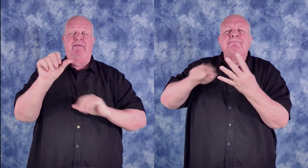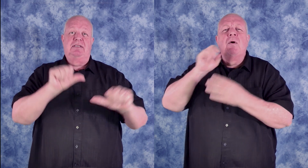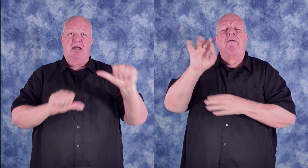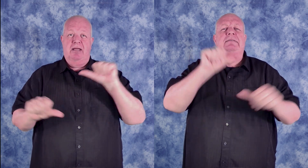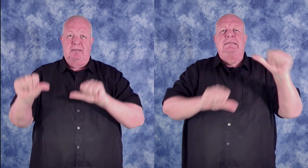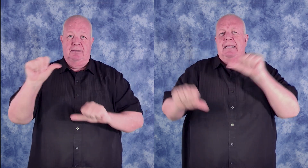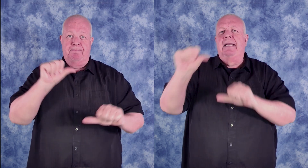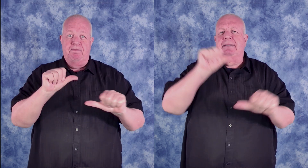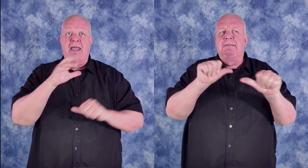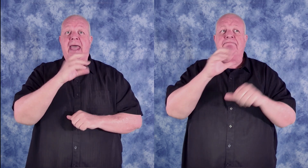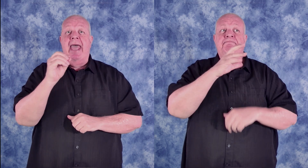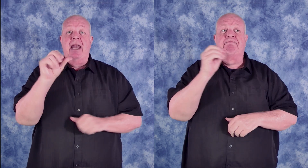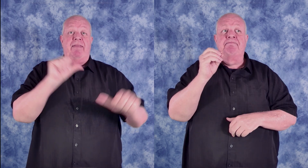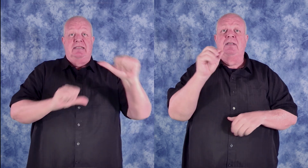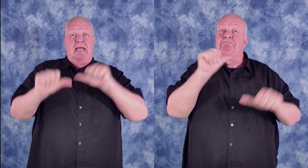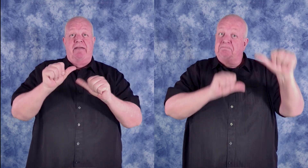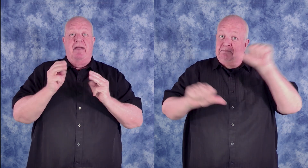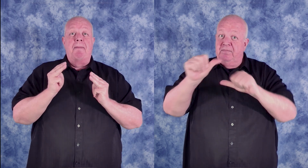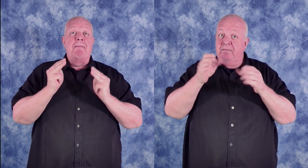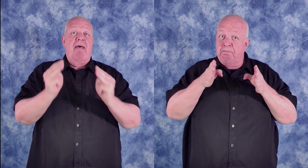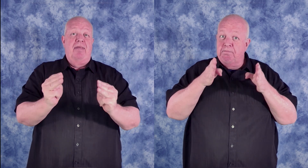science and the scientific method.